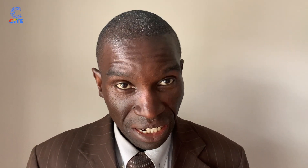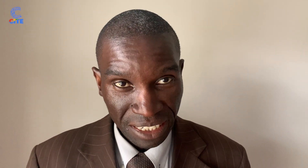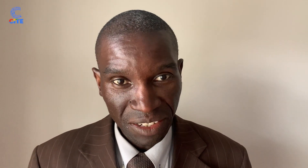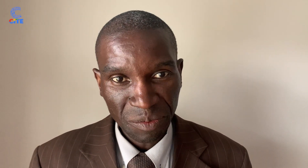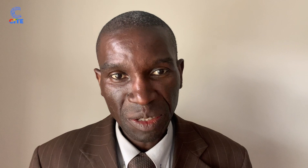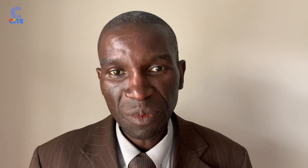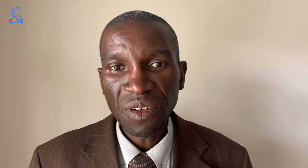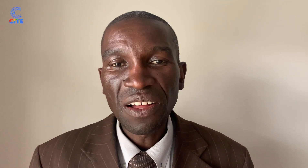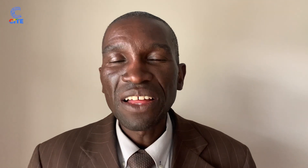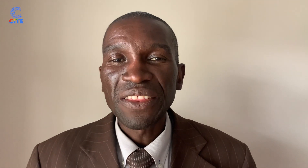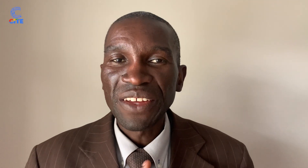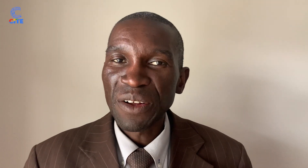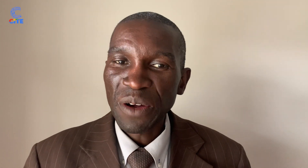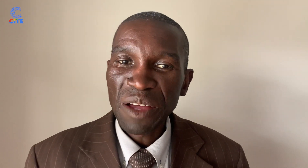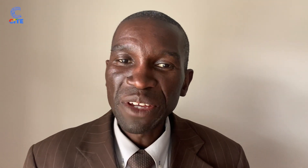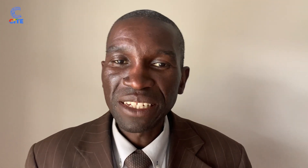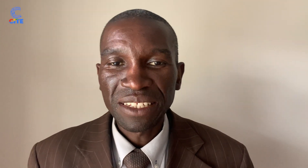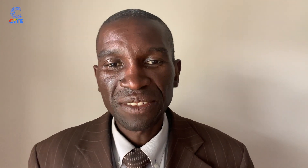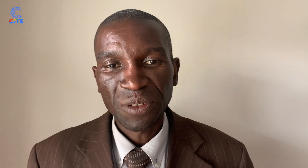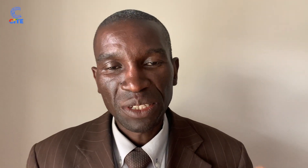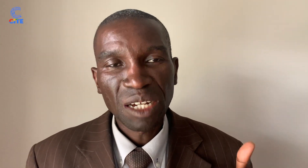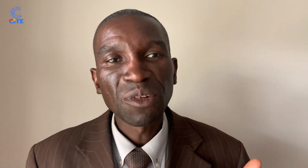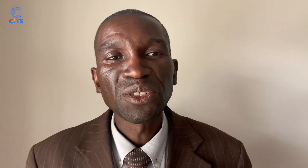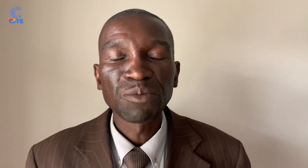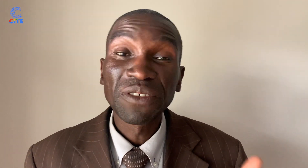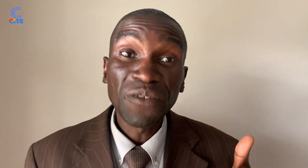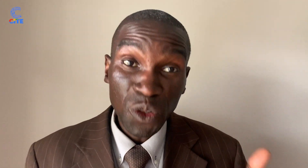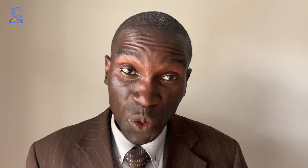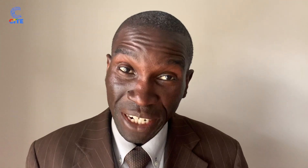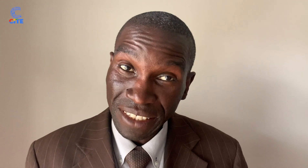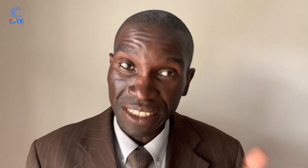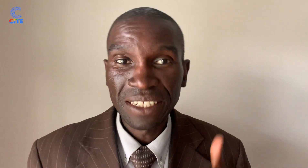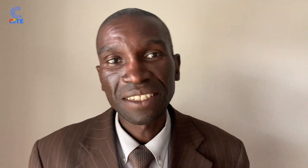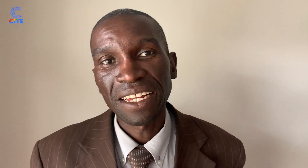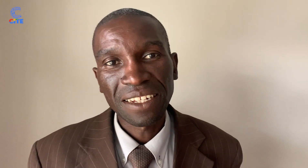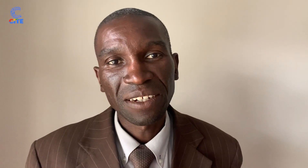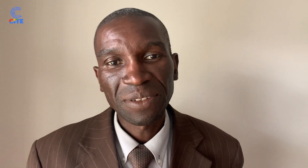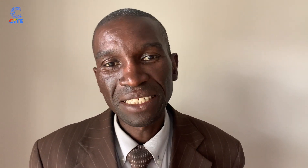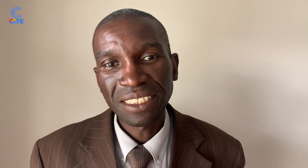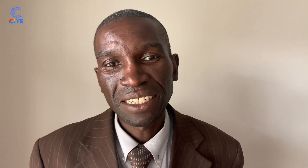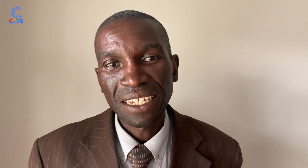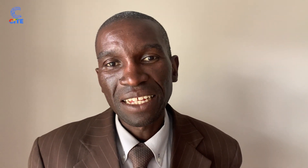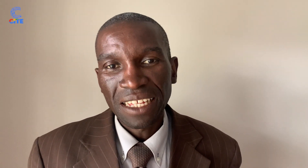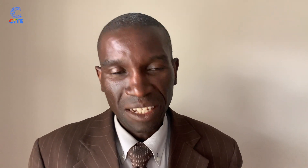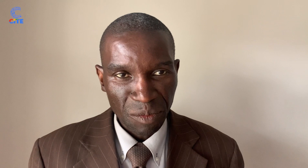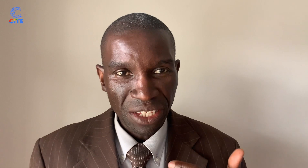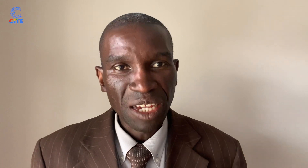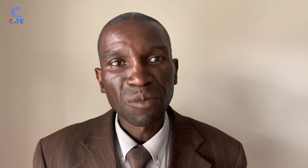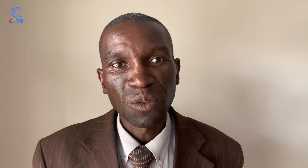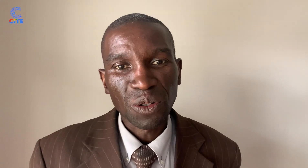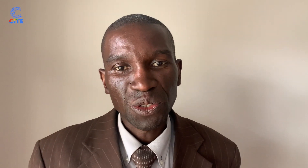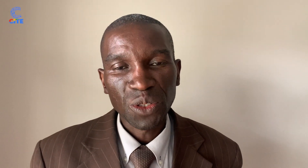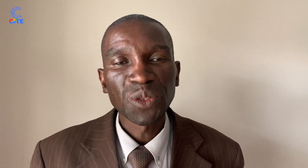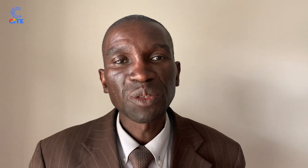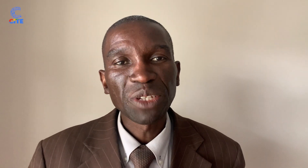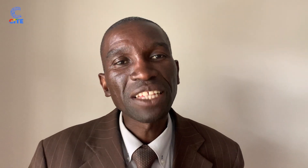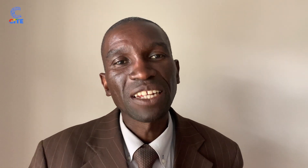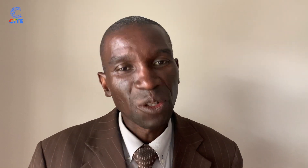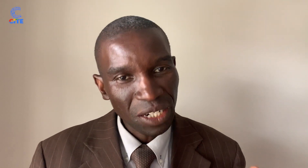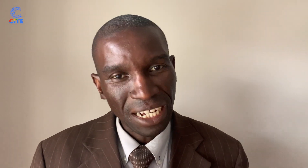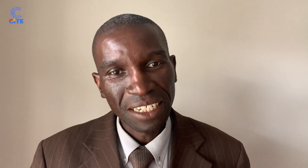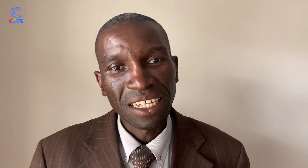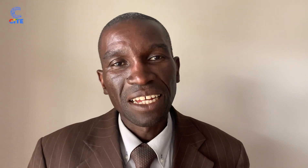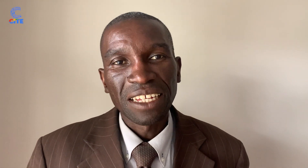will be done by deaf people. The requirement is for someone to be fluent in sign language and be able also to